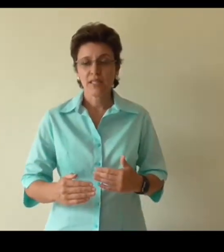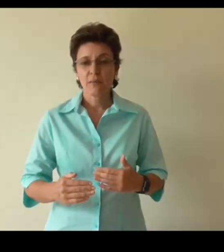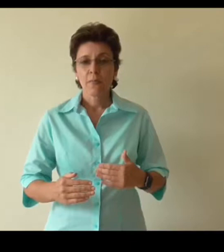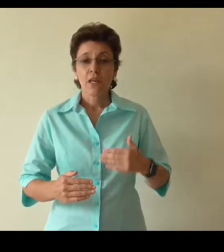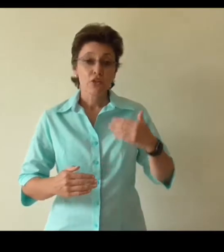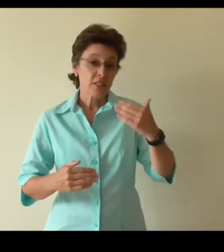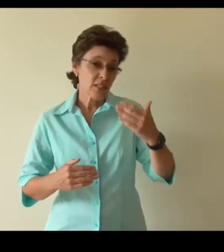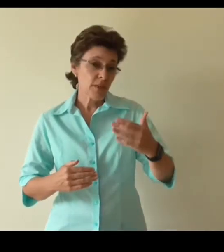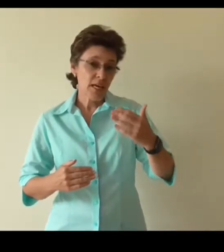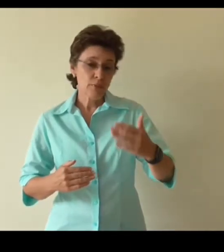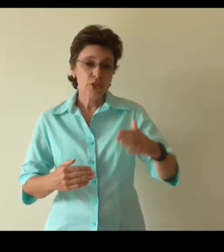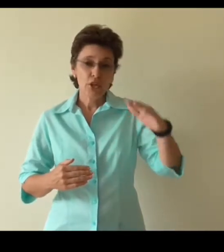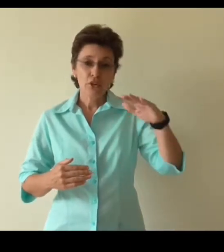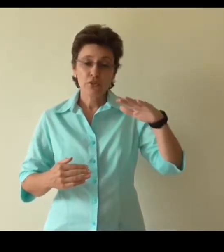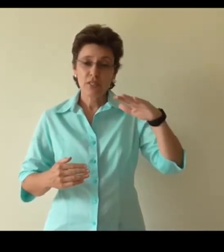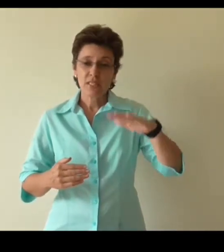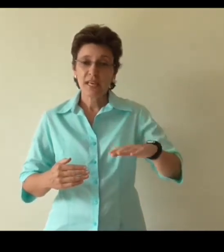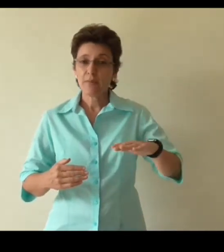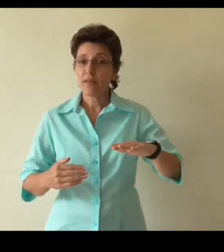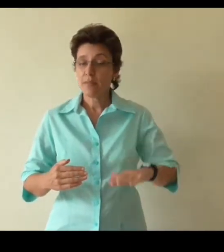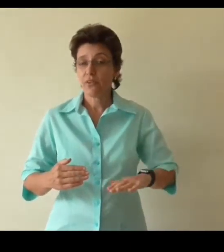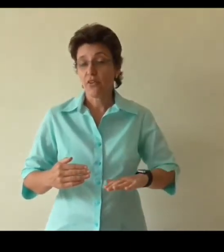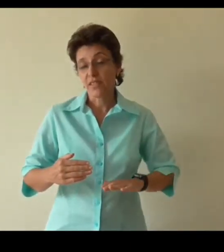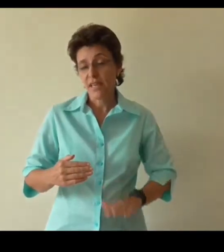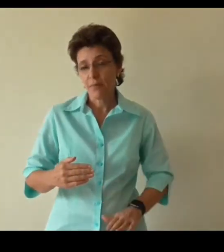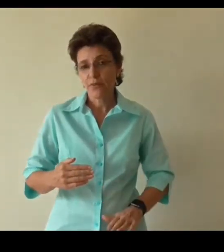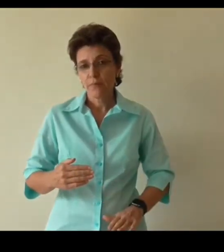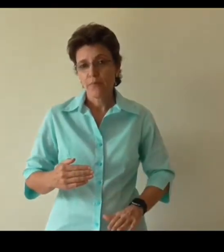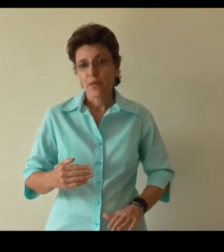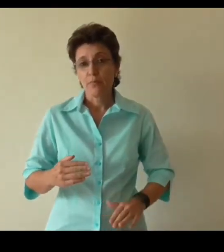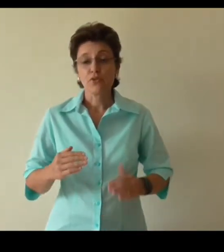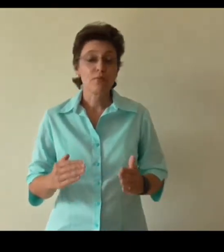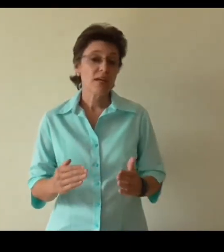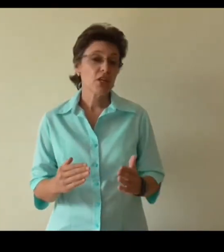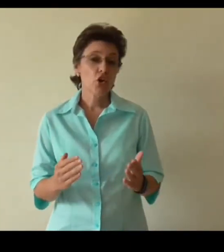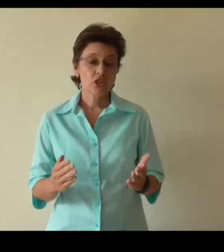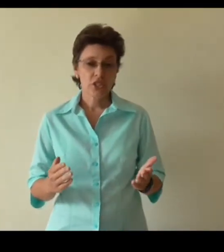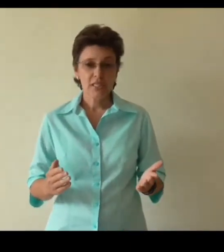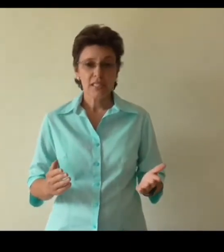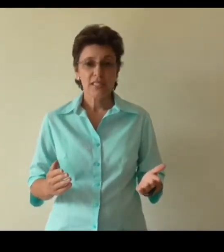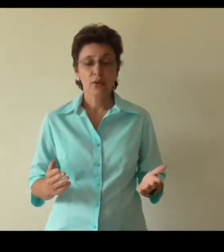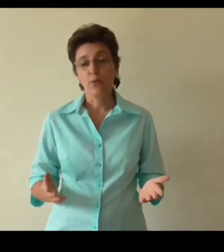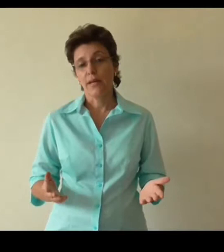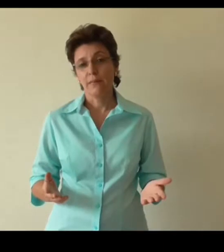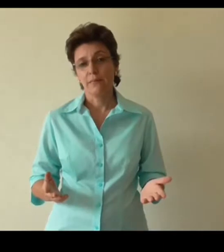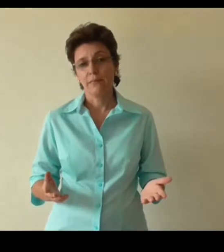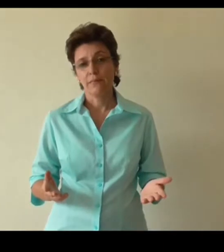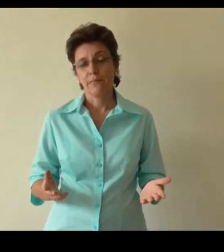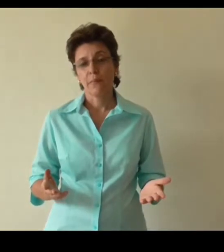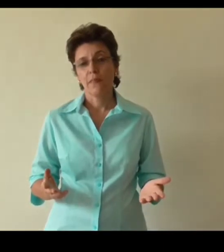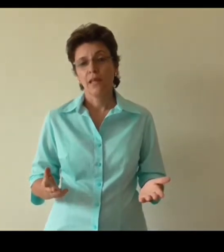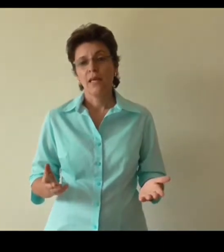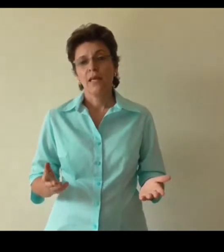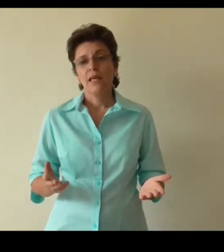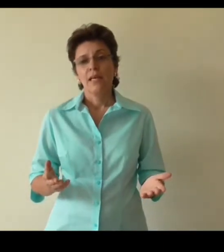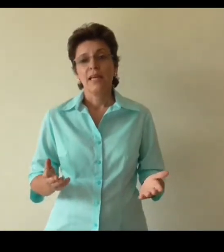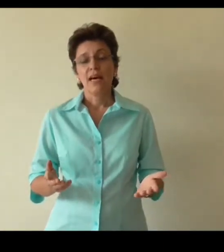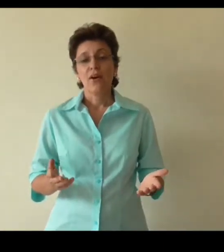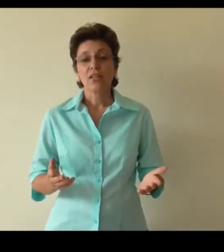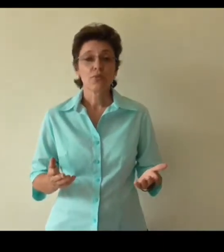you'll still be able to go to the same level of depth but remaining consciously aware. Now I just